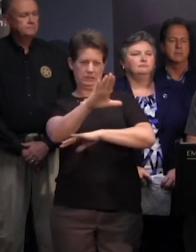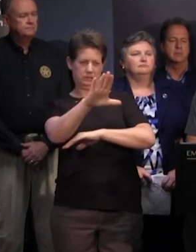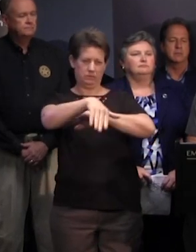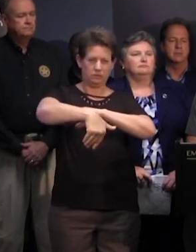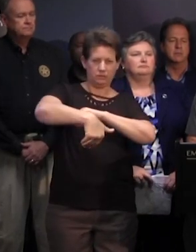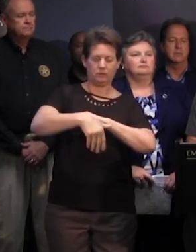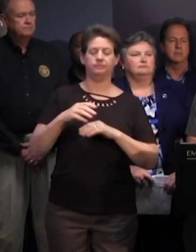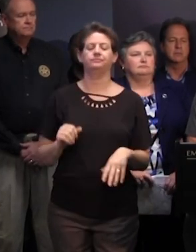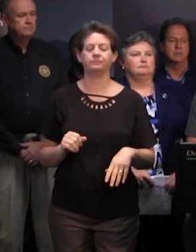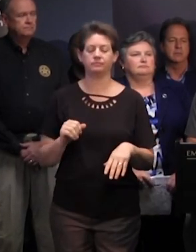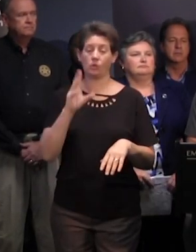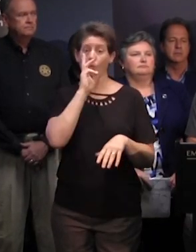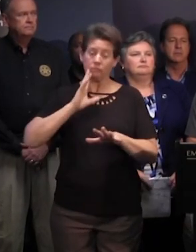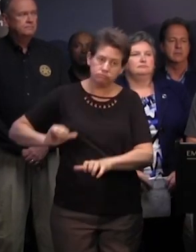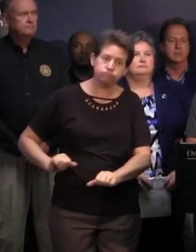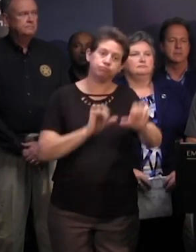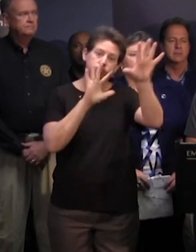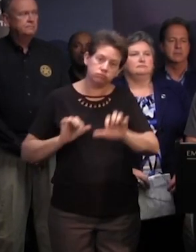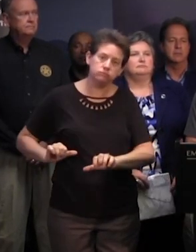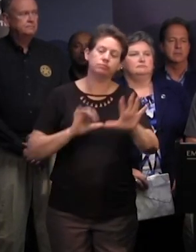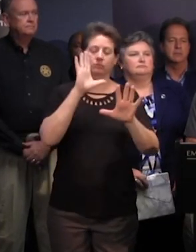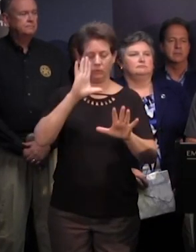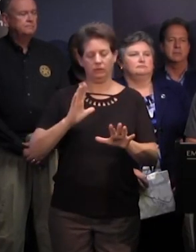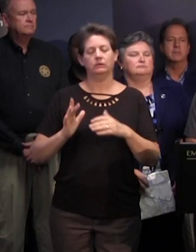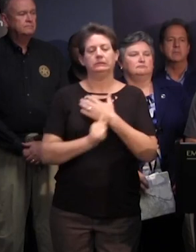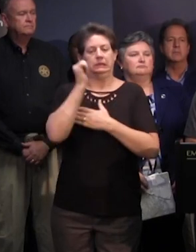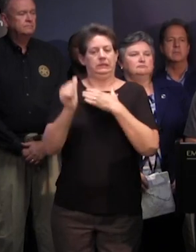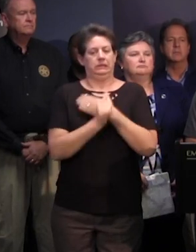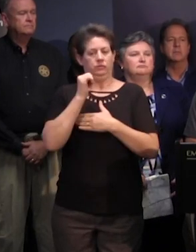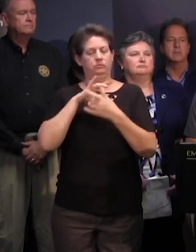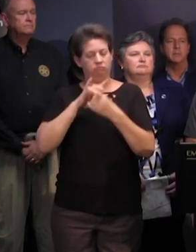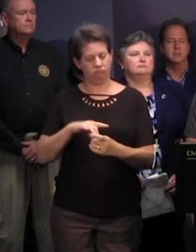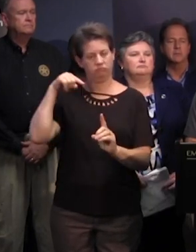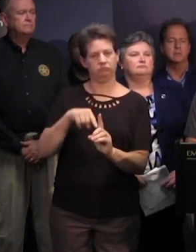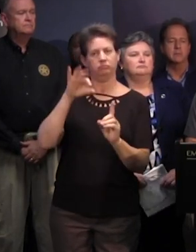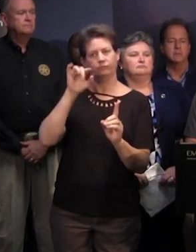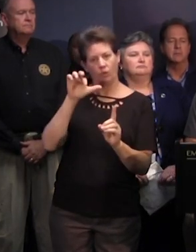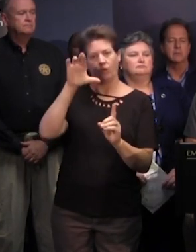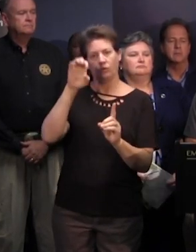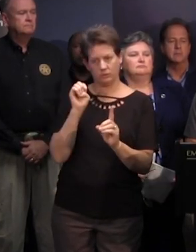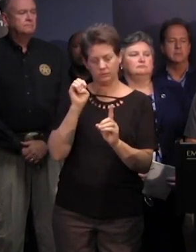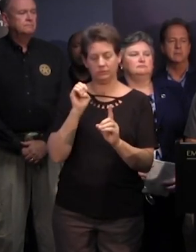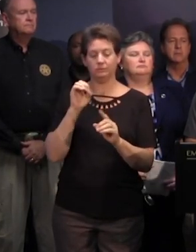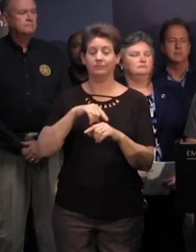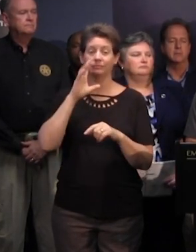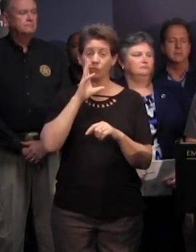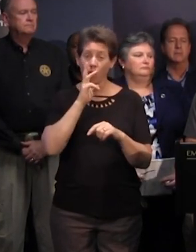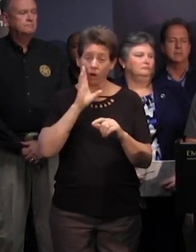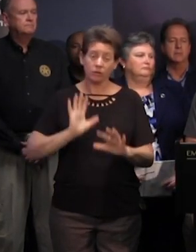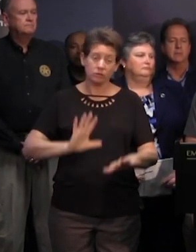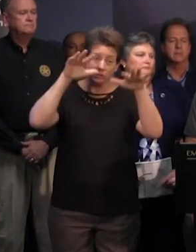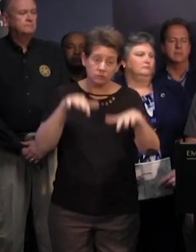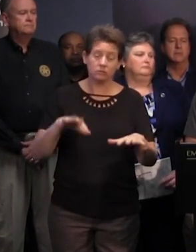-threatening storm surge is likely along portions of the coastline in association with florence this is in addition to the high surf and deadly rip